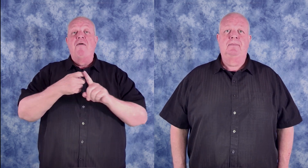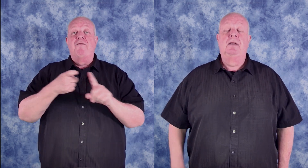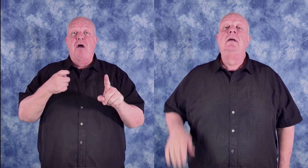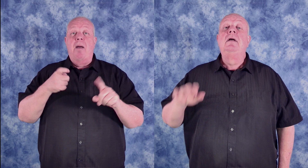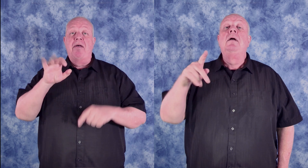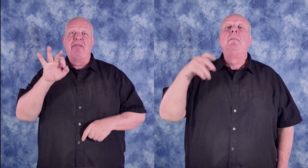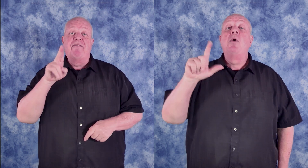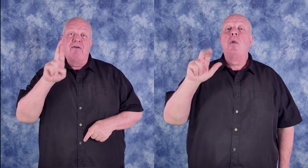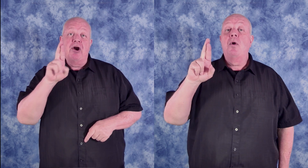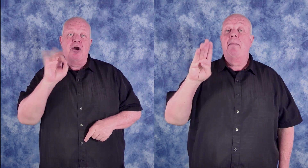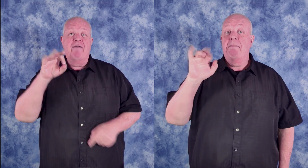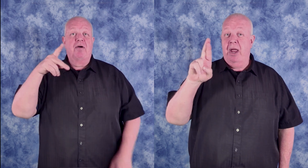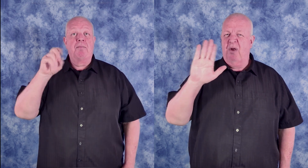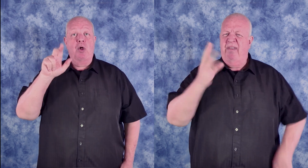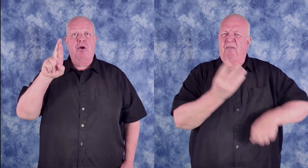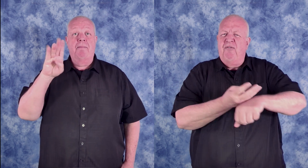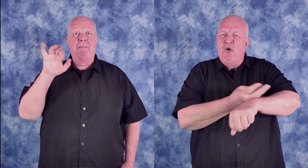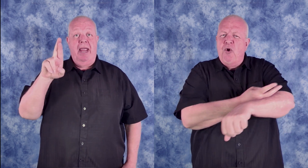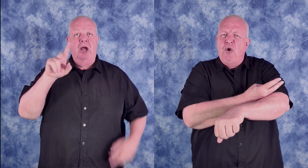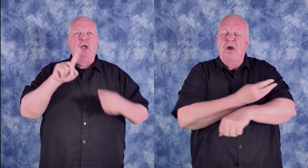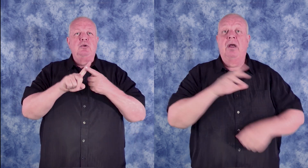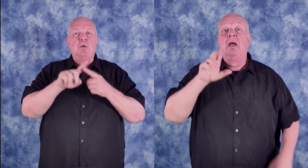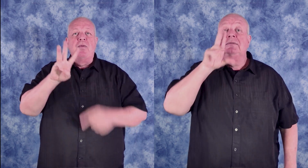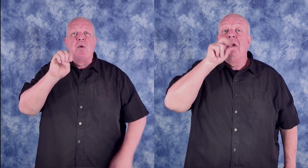From the fur of a polar bear to the webbed feet of a duck,